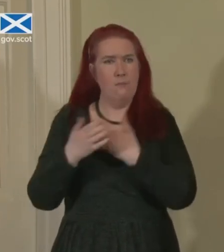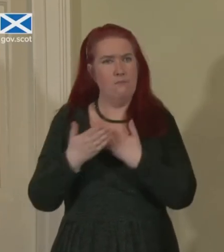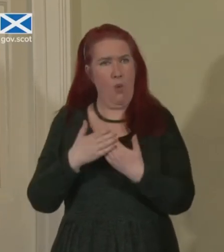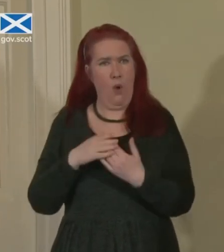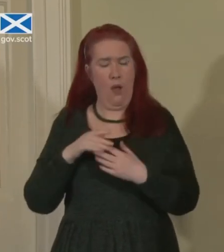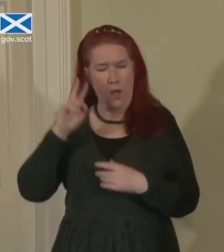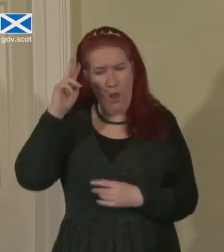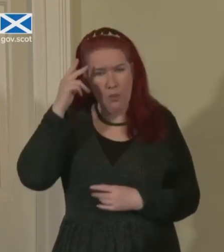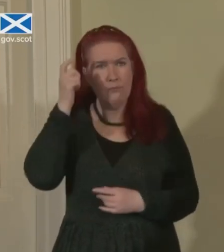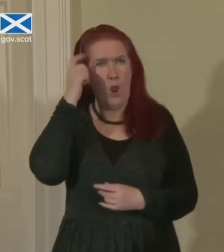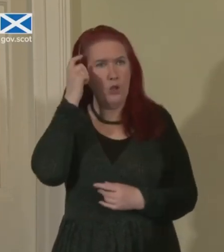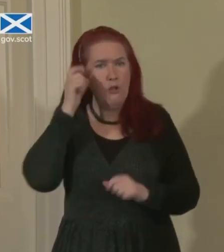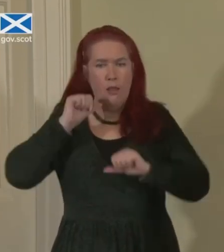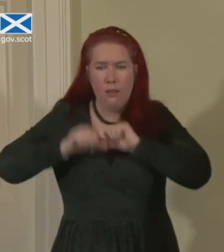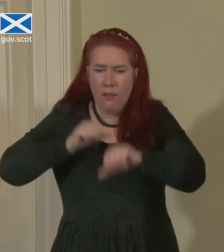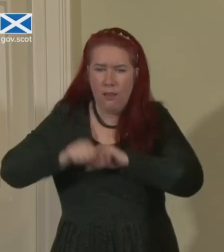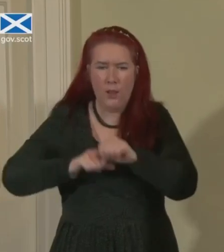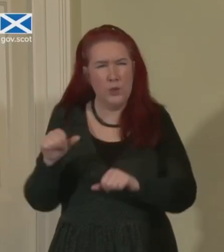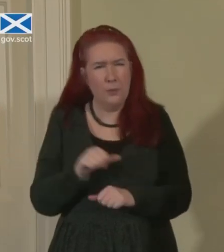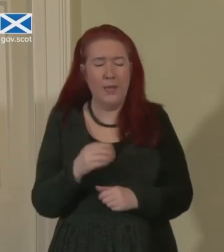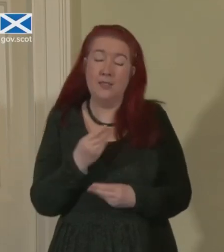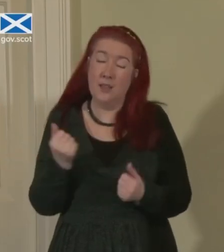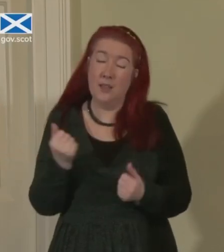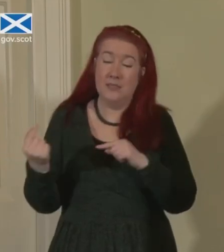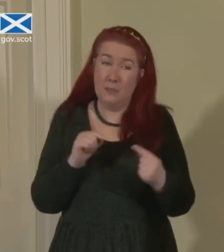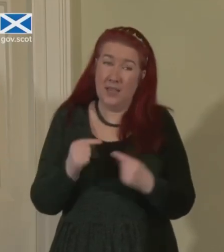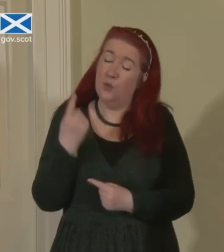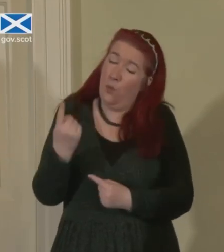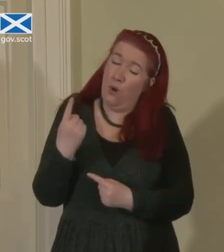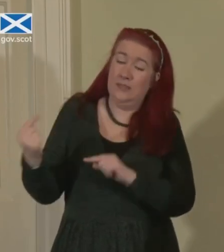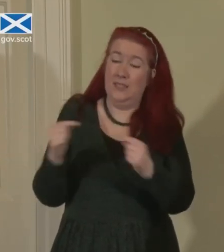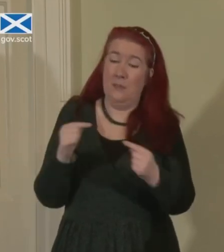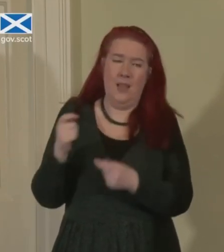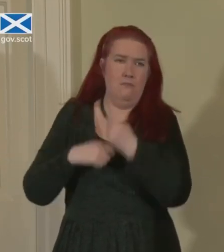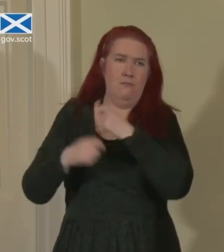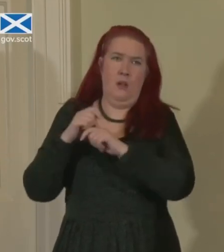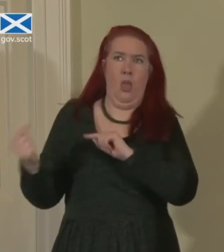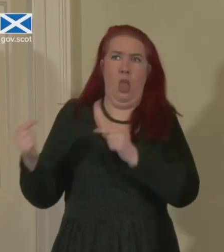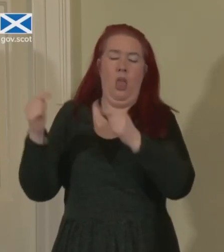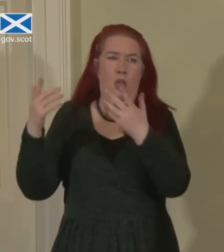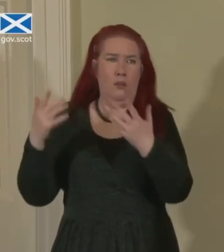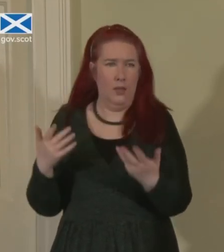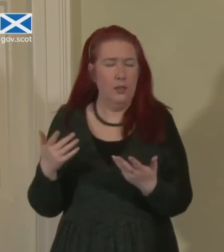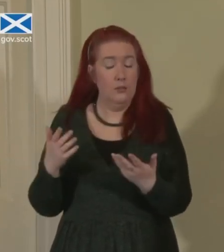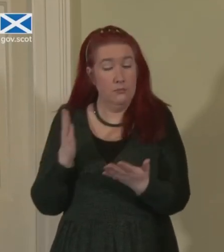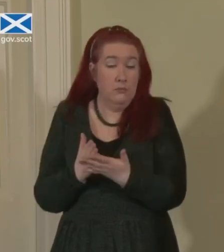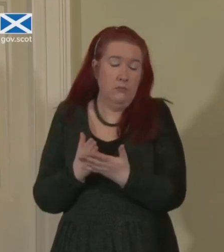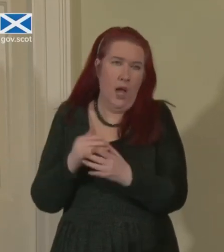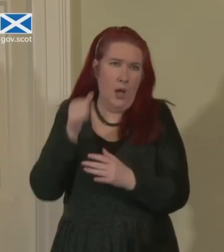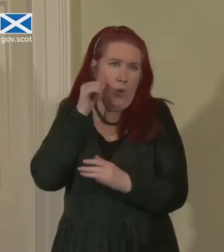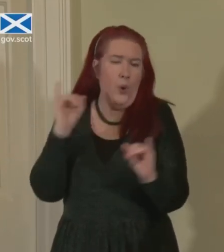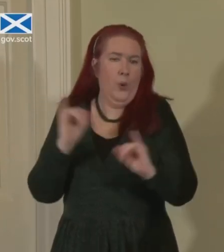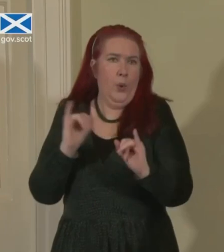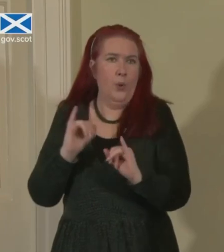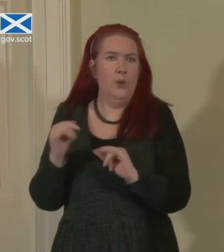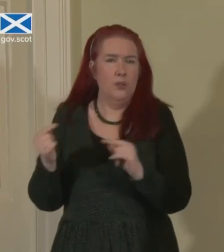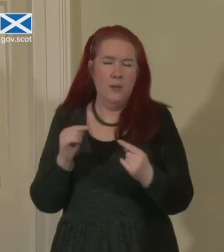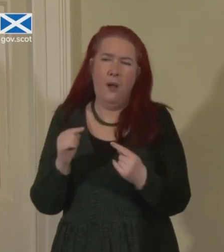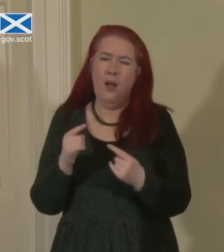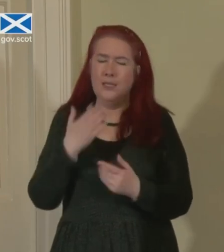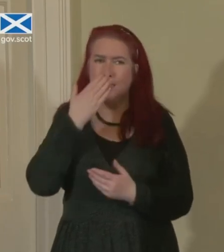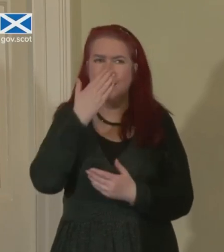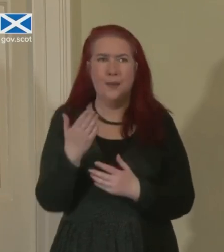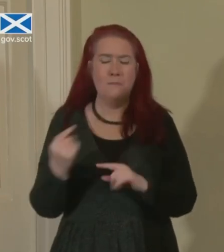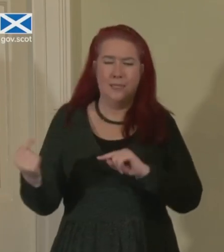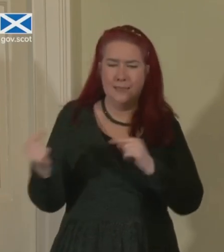back to some of what I said earlier, these debates, some of them, one in particular right now, is obviously controversial in its own right. But I think layered on to the